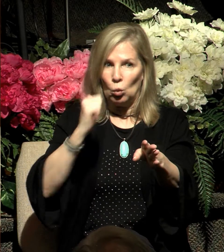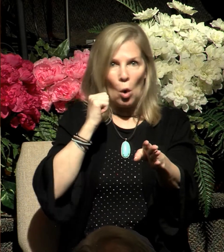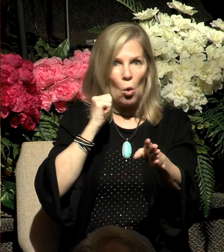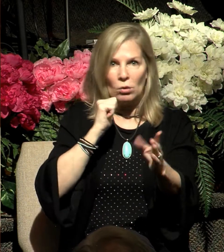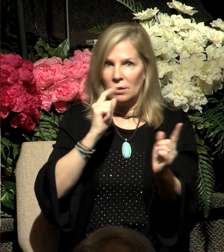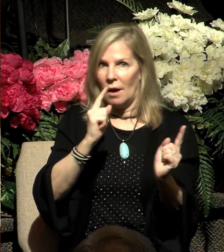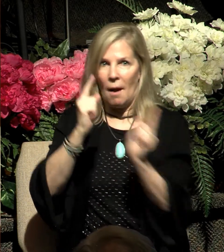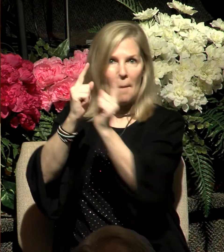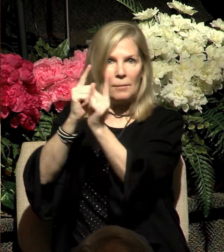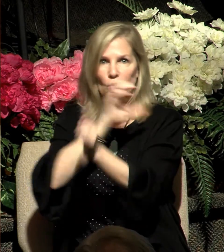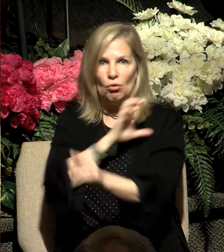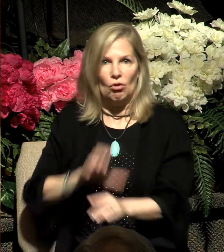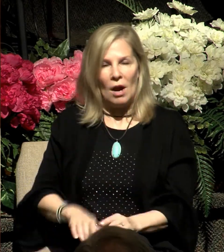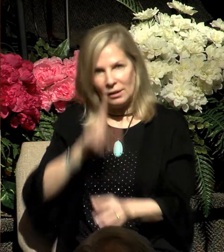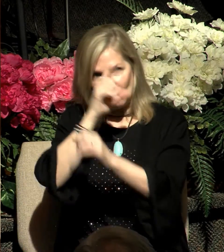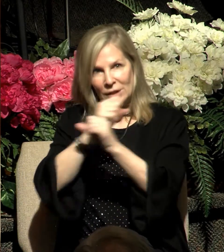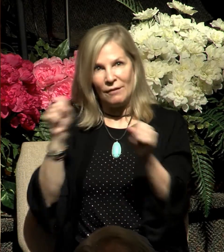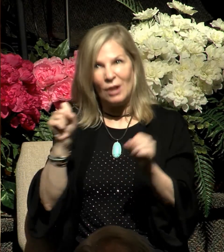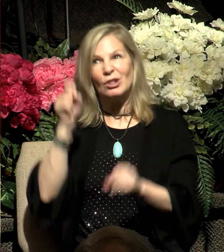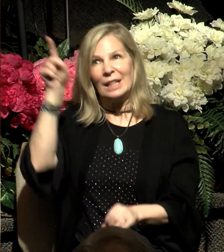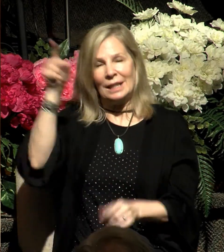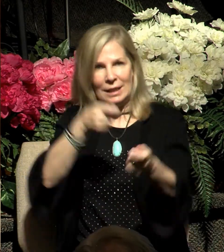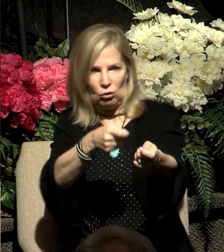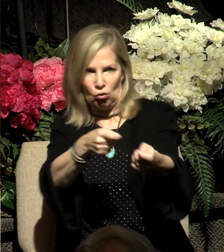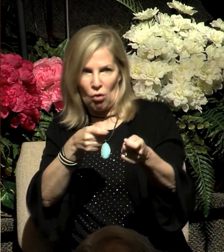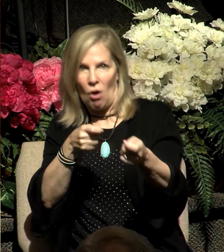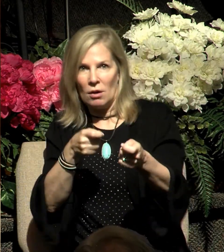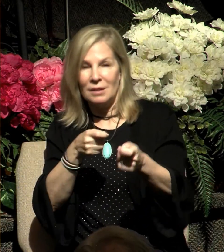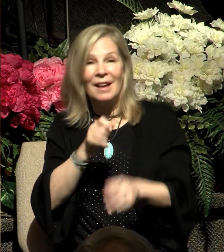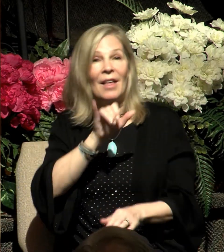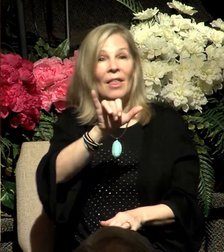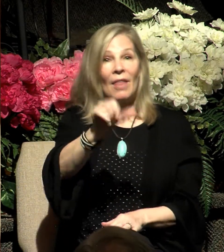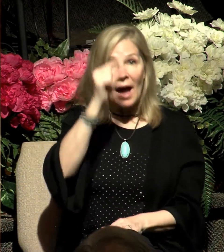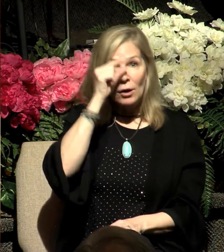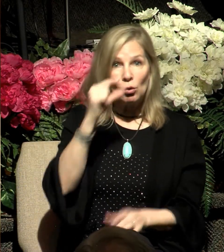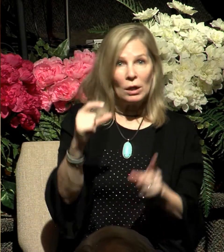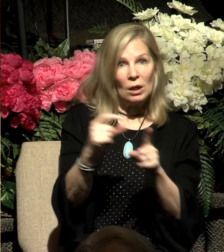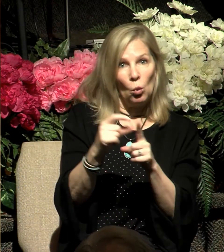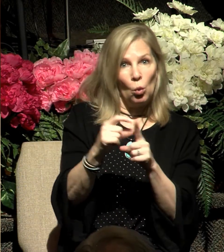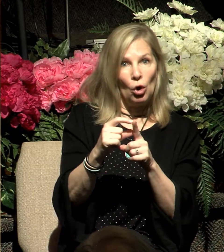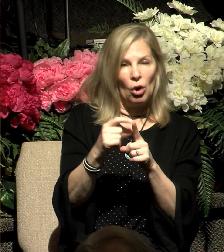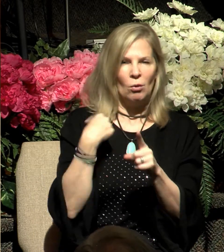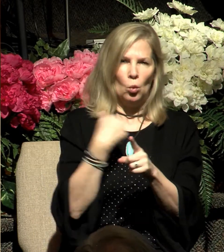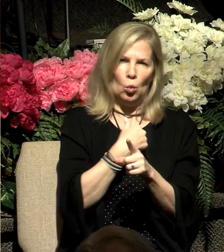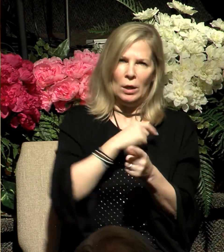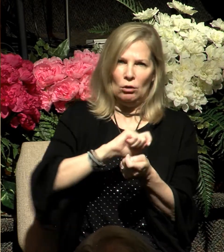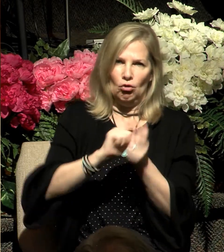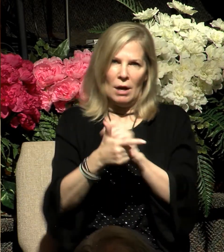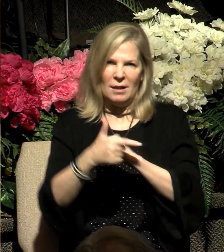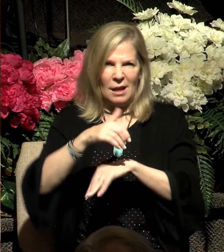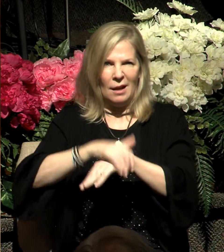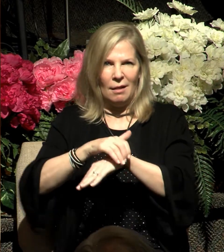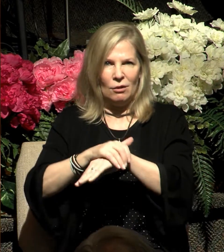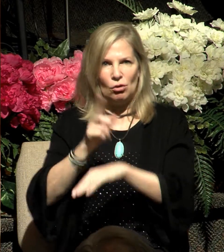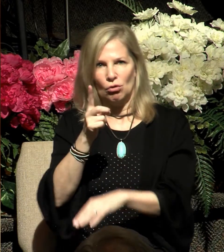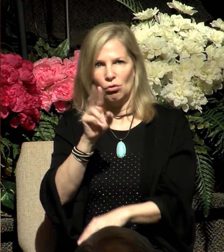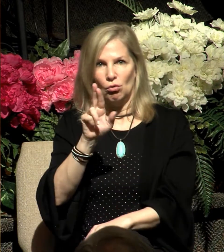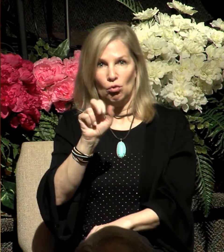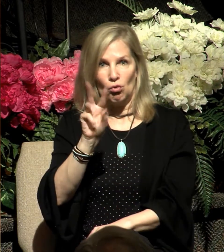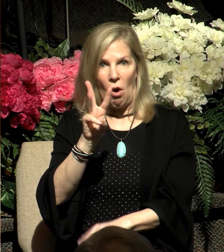This particular Greek word that is translated in our English Bibles, draw, has the thought of compelling force.